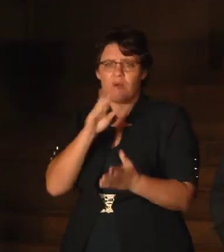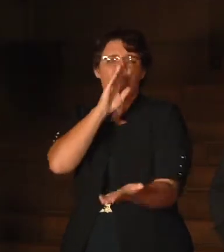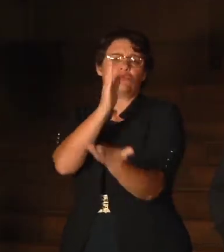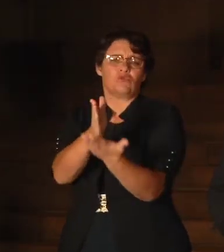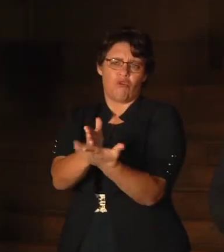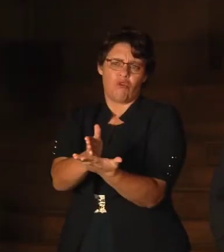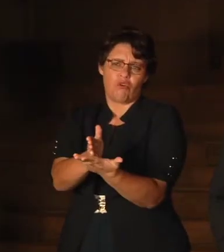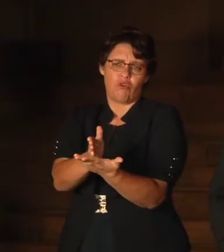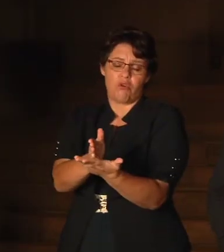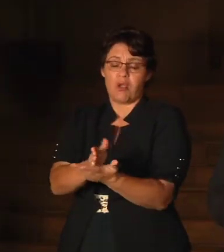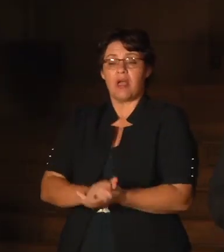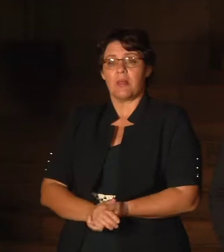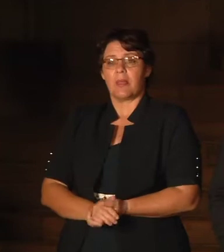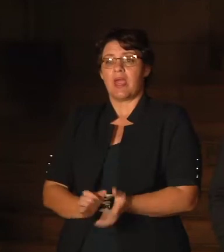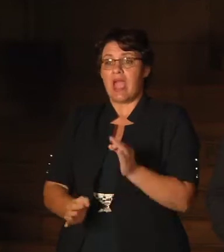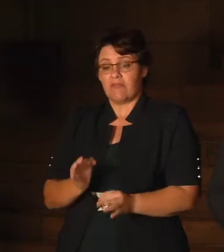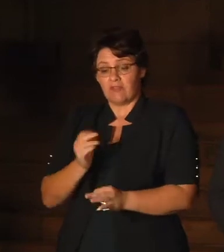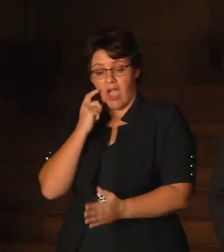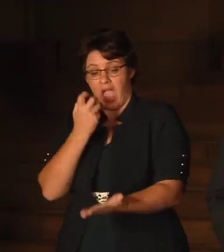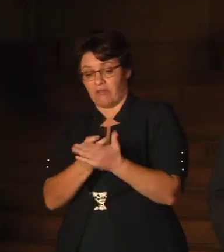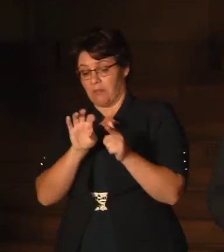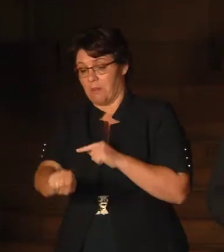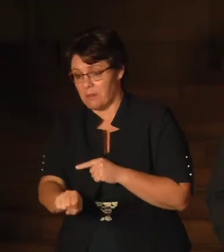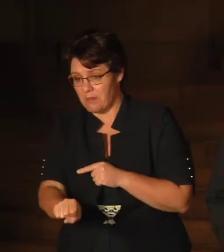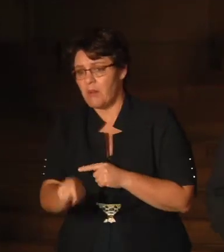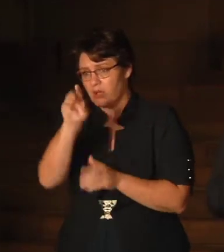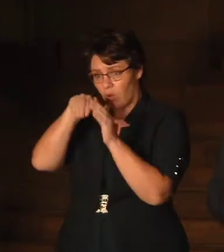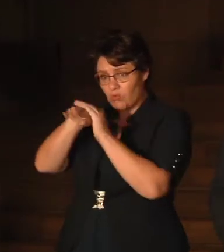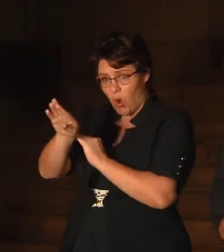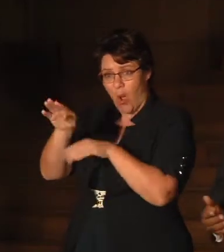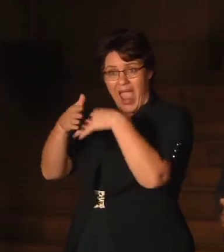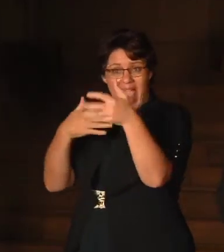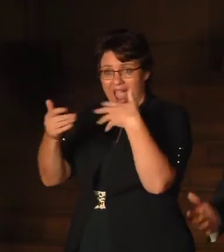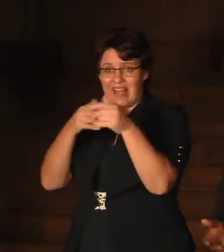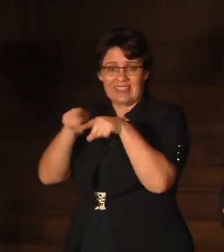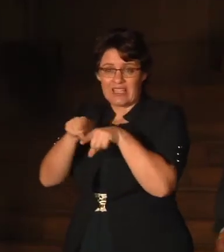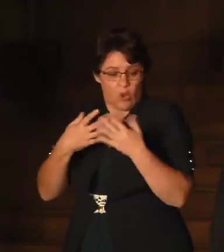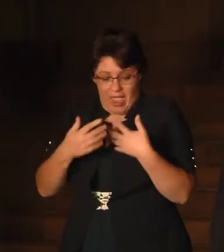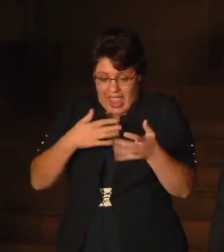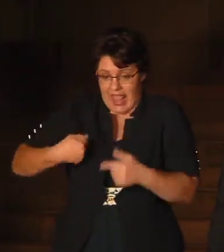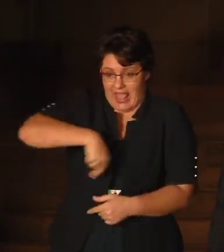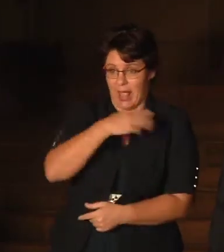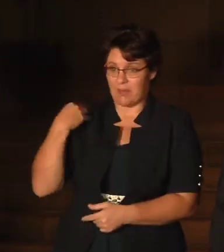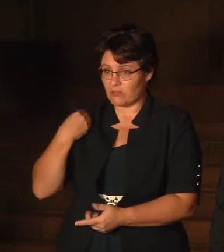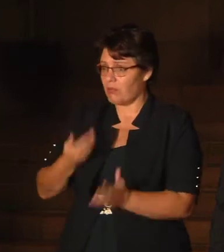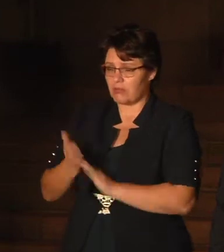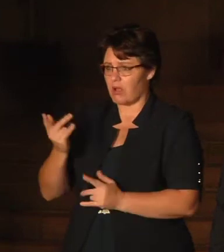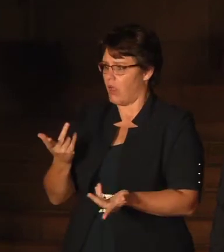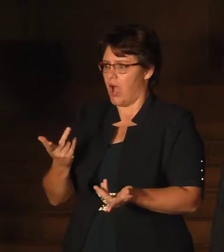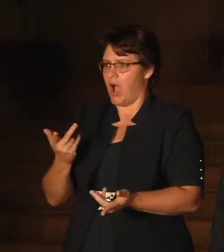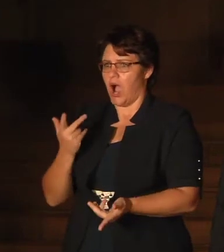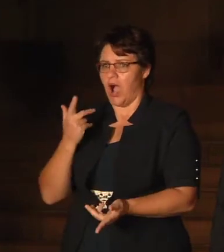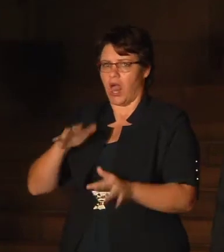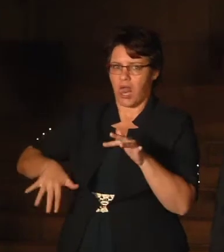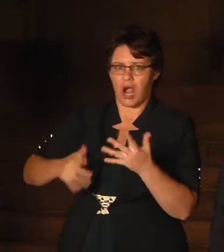you that if there is evidence that the president must undergo any test or any of us, we will not even wink an